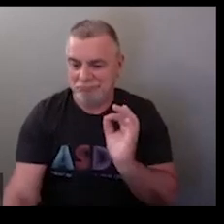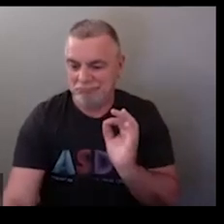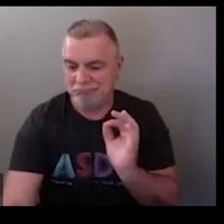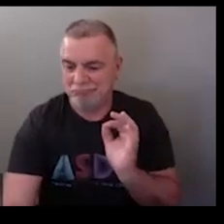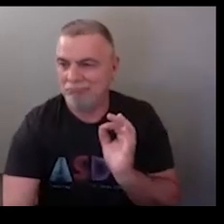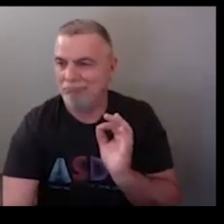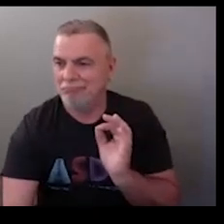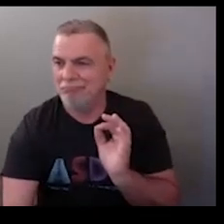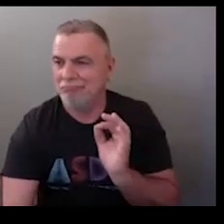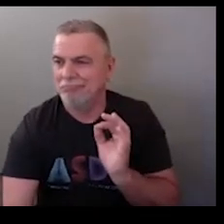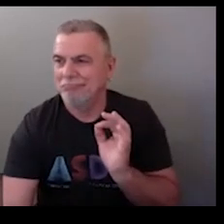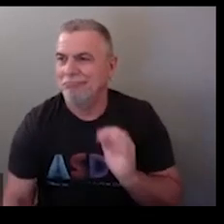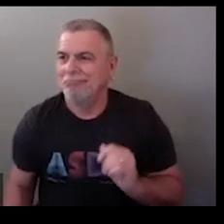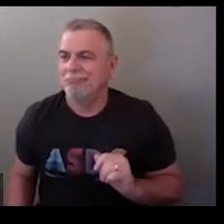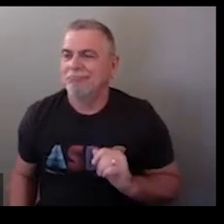okay